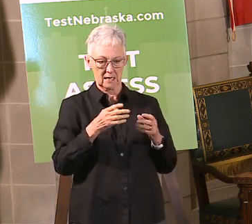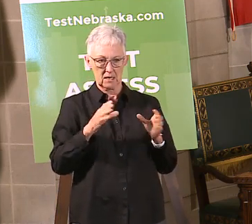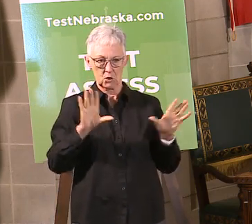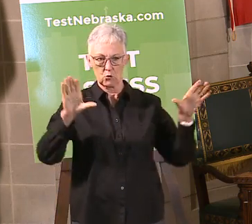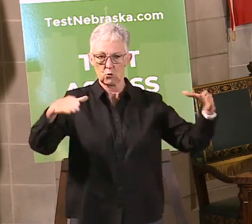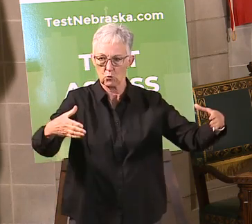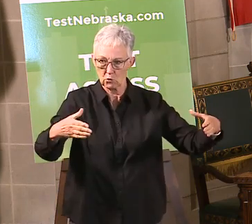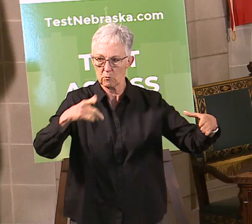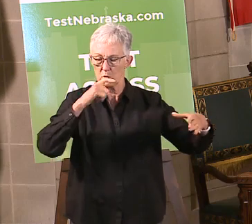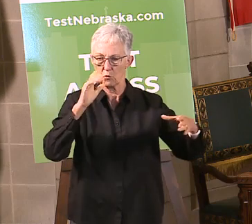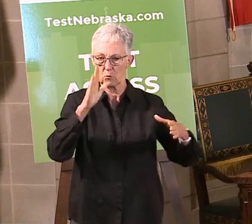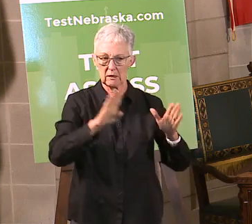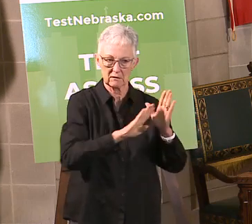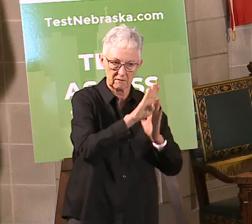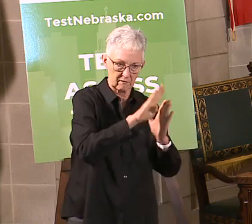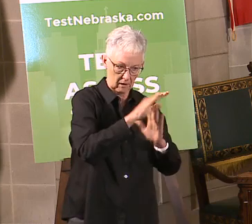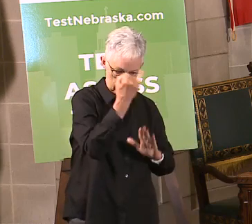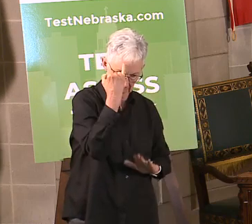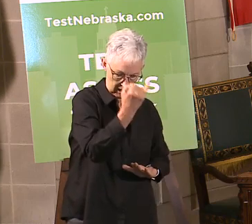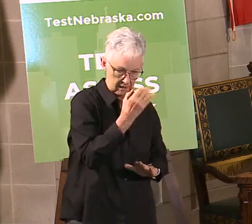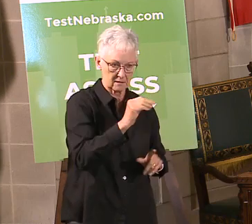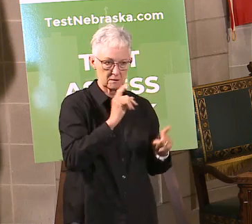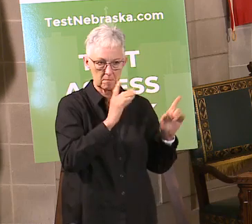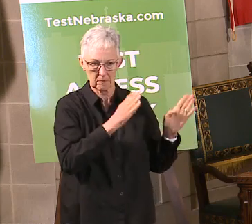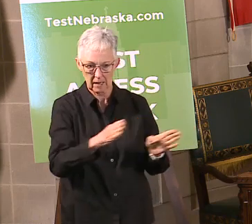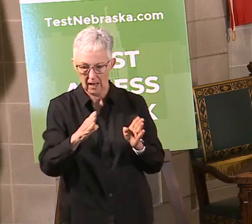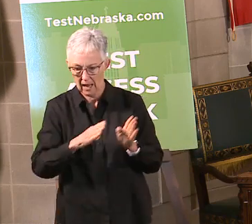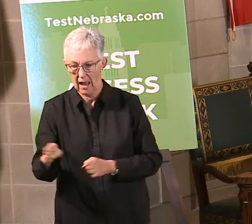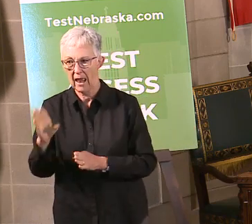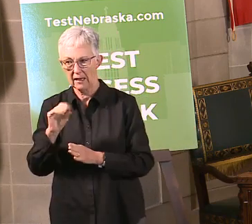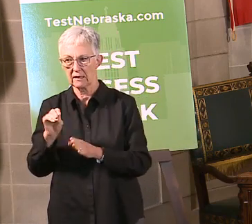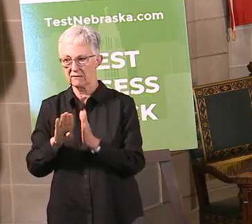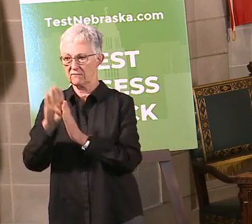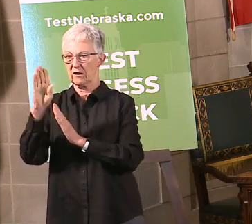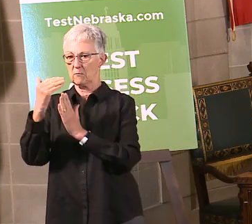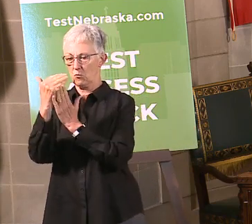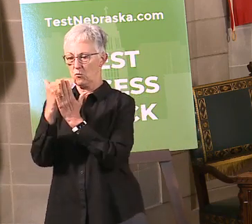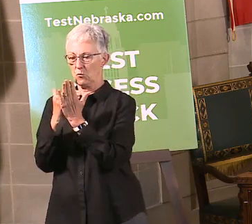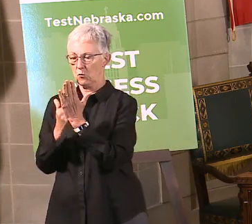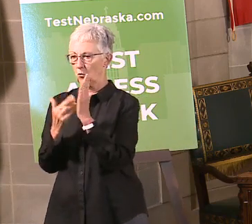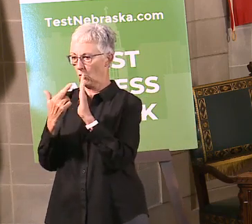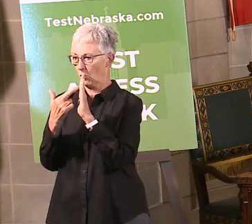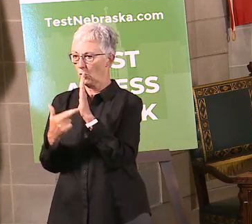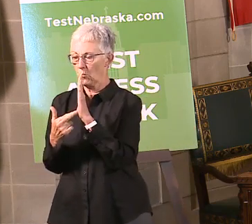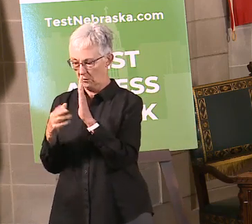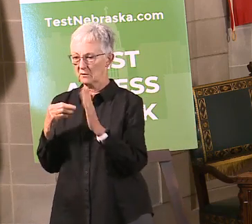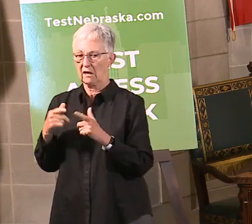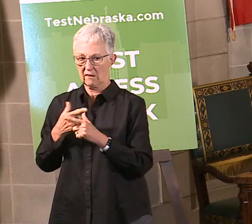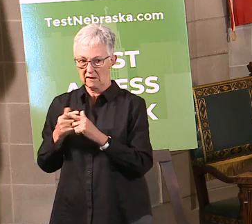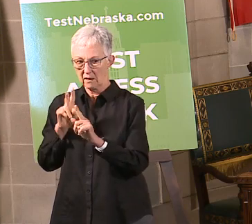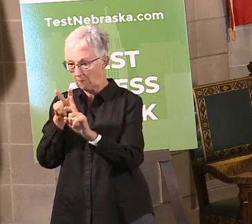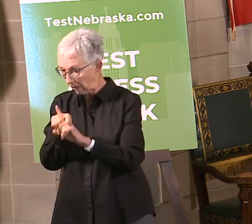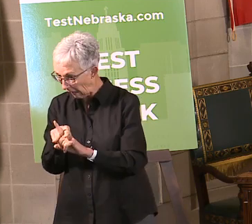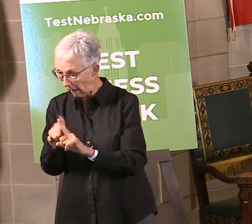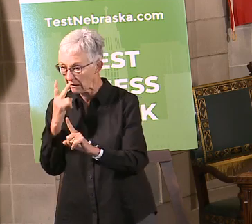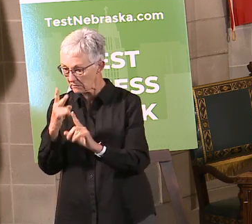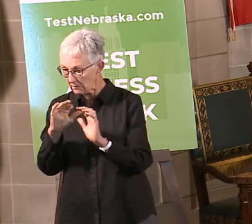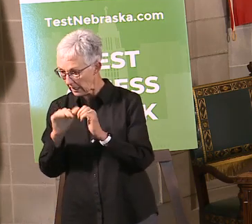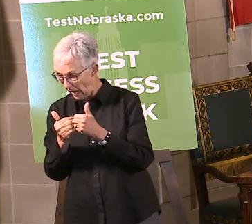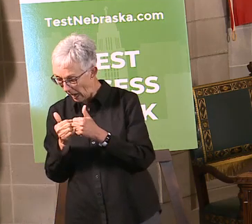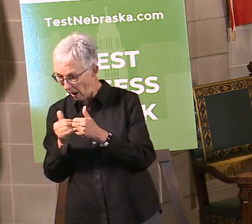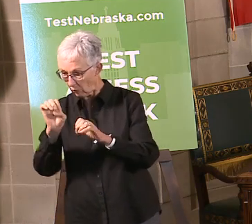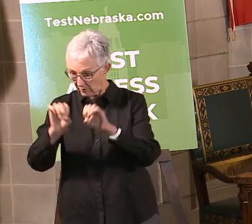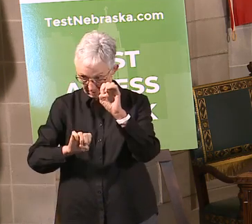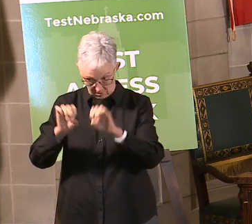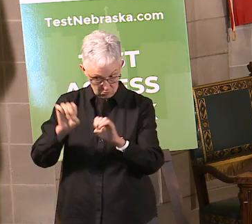Nebraska, we're learning from other places that are doing this and doing this successfully as well. We're continually looking at what those best practices may